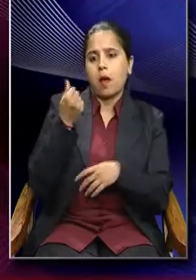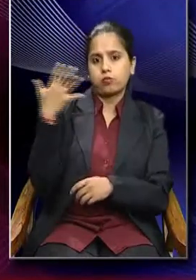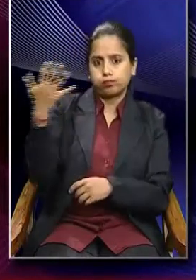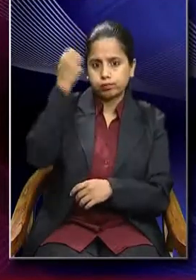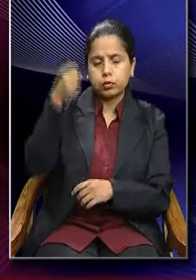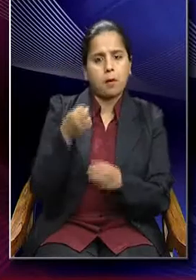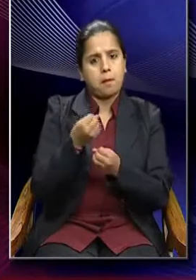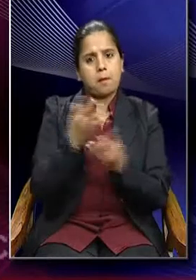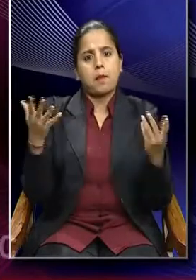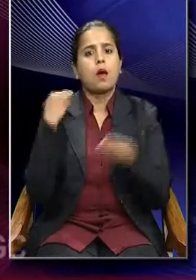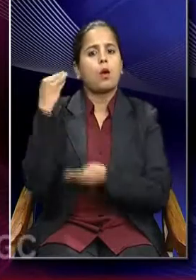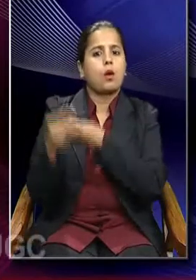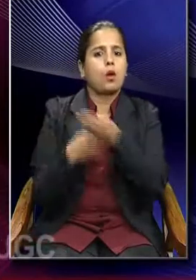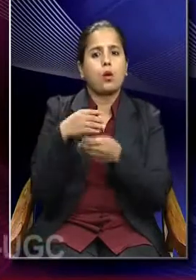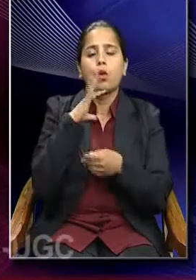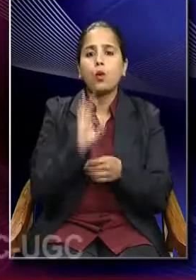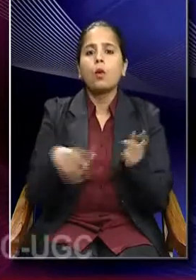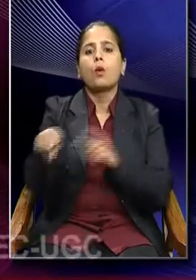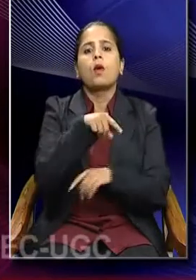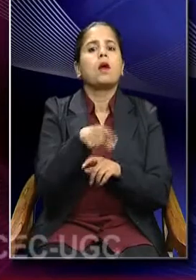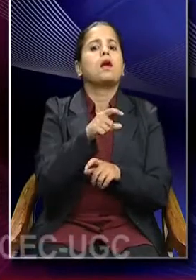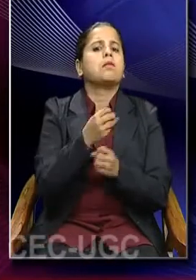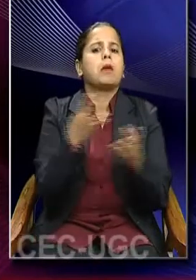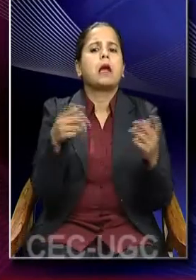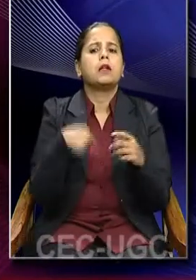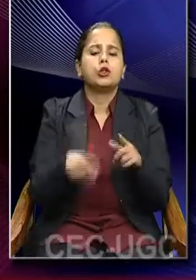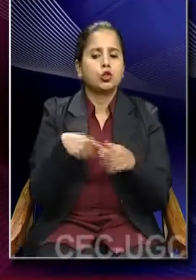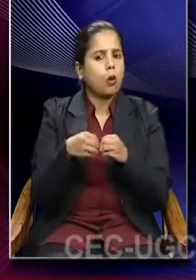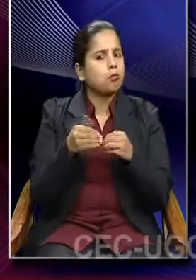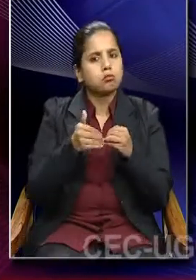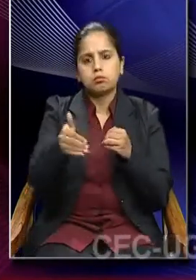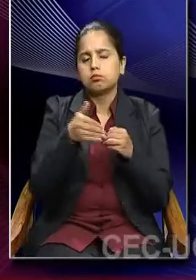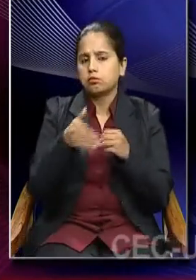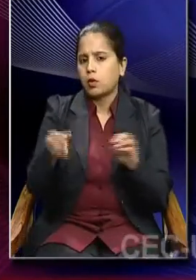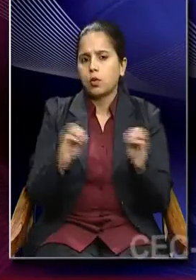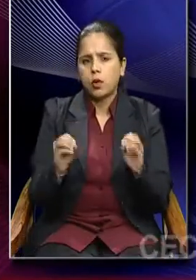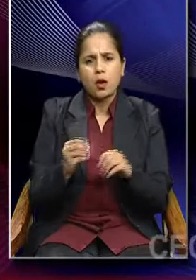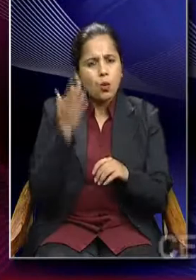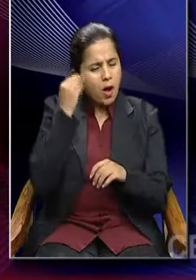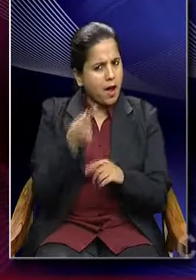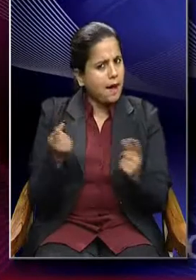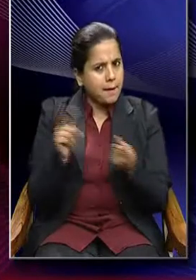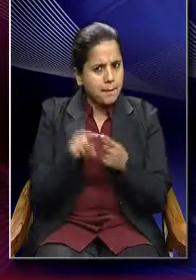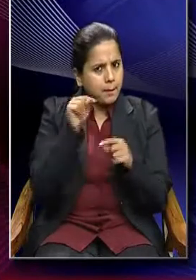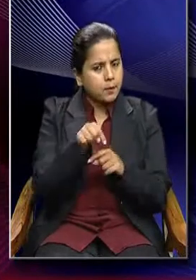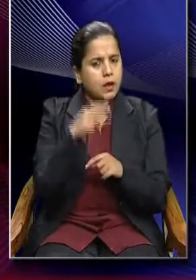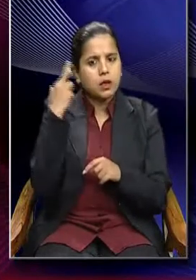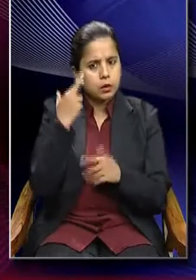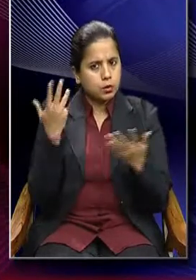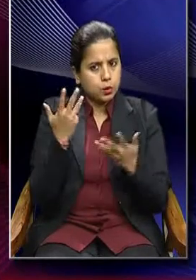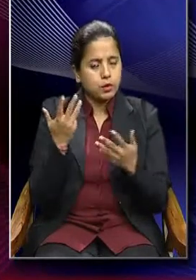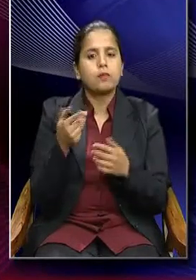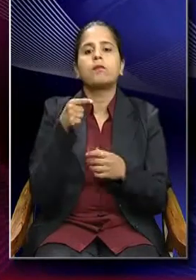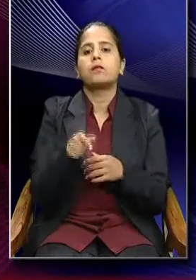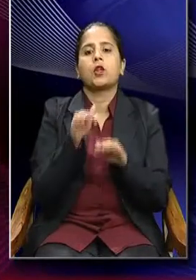a lot of traditional occupations are no longer continued. Now, why does this happen? This happened because